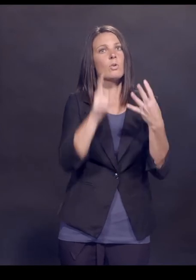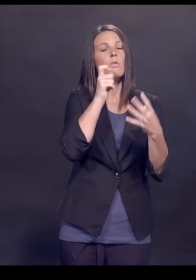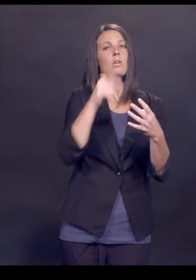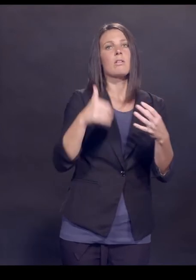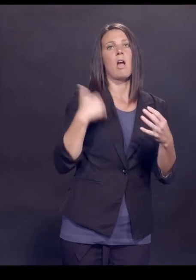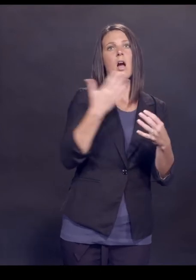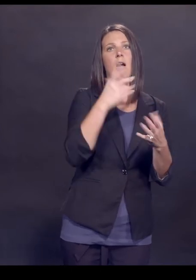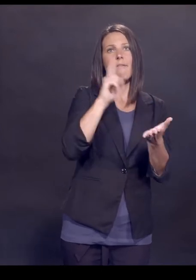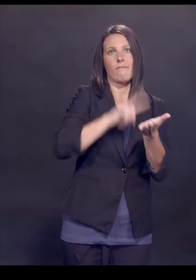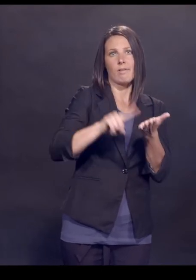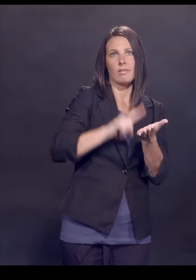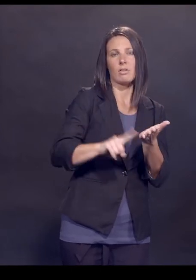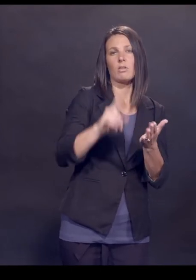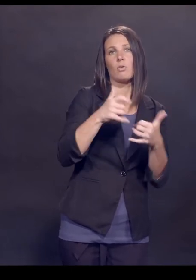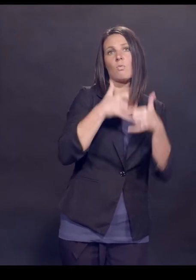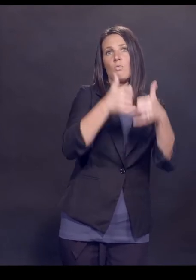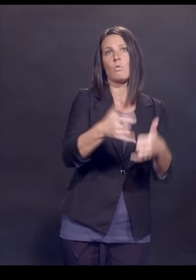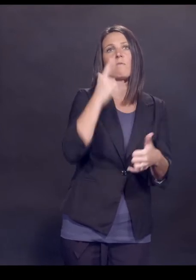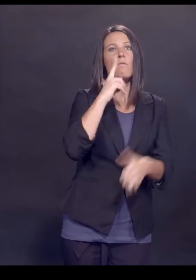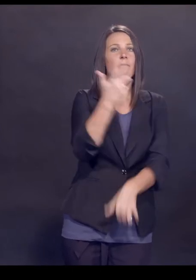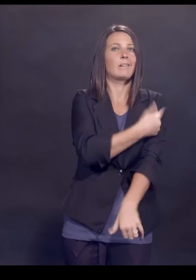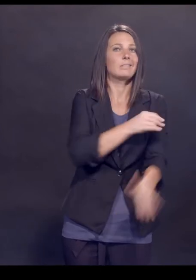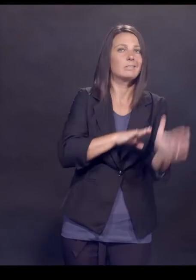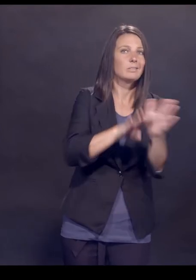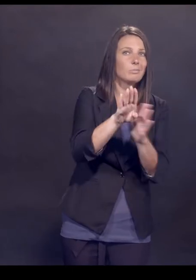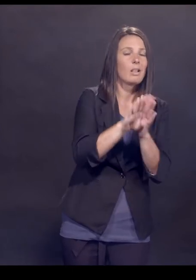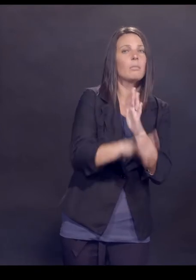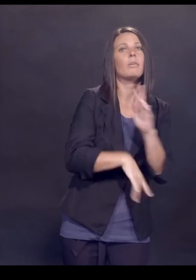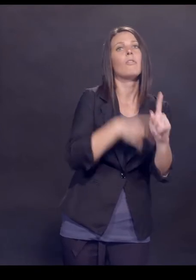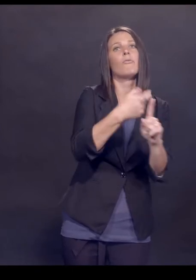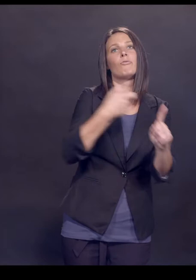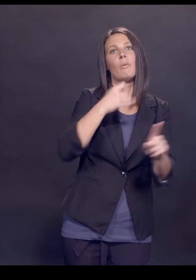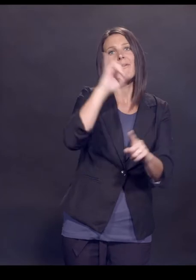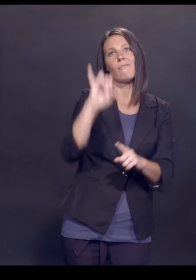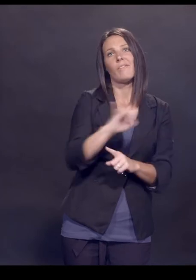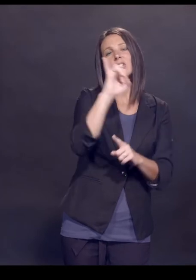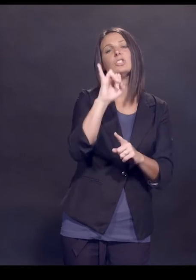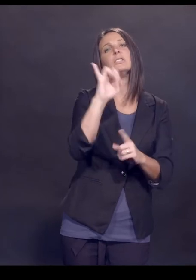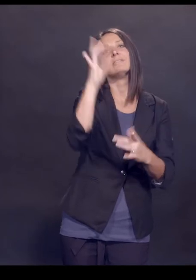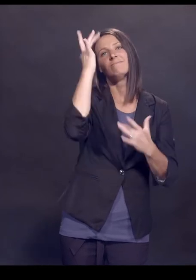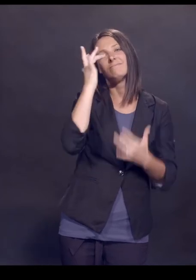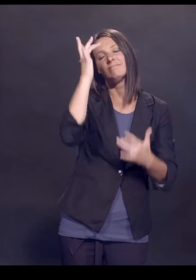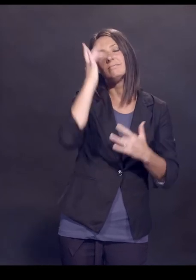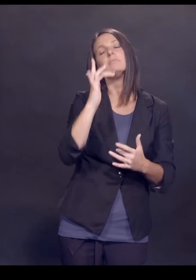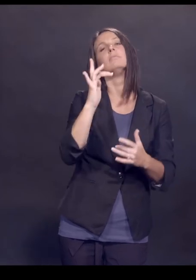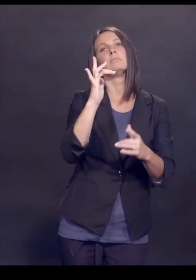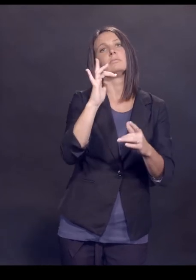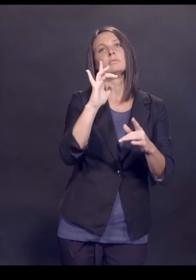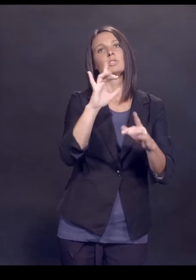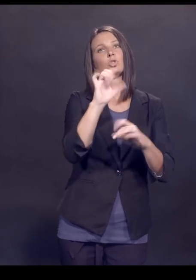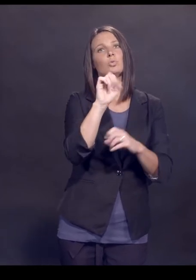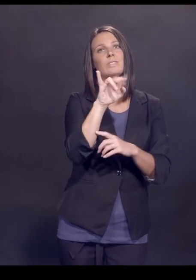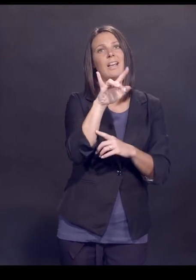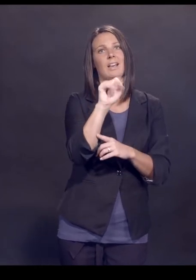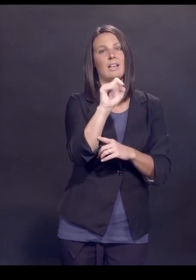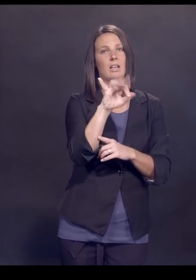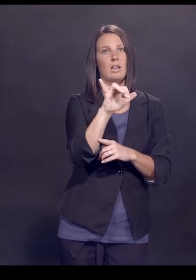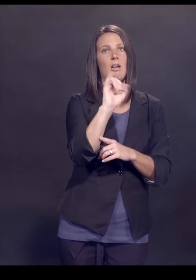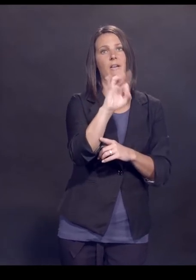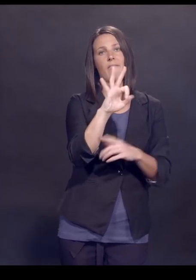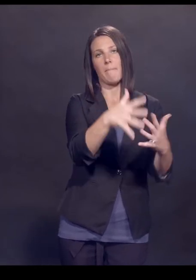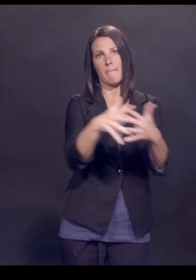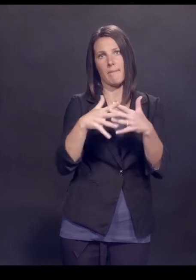Investigator Award in Vaccine Development from the Infectious Disease Society of America, the President's